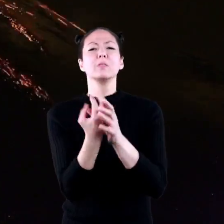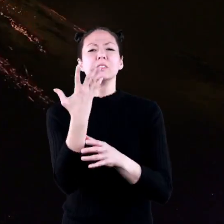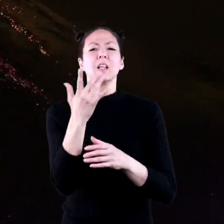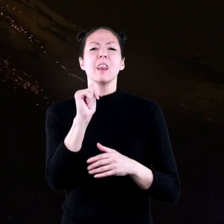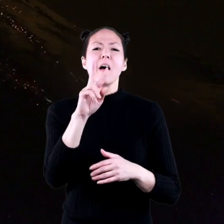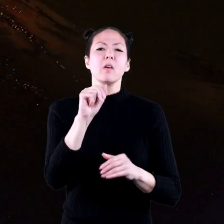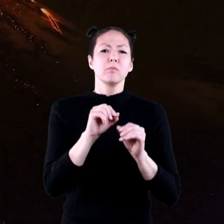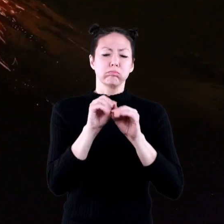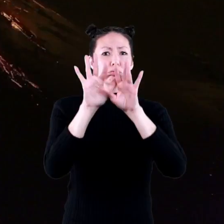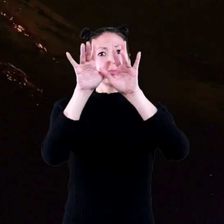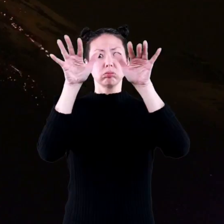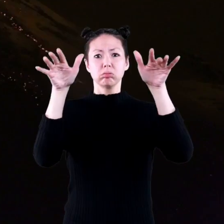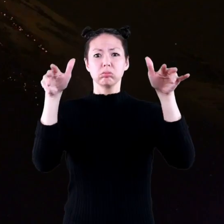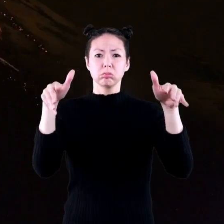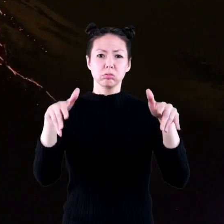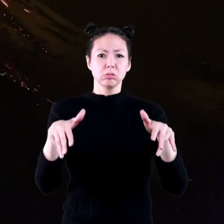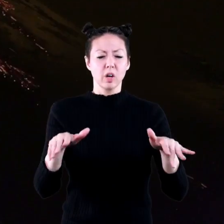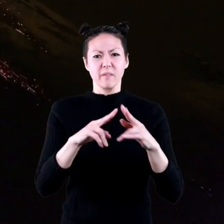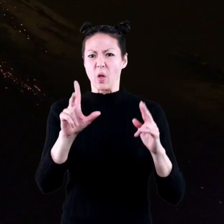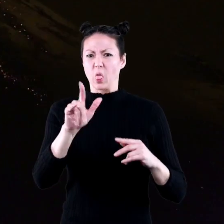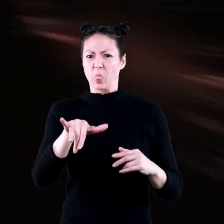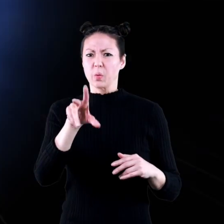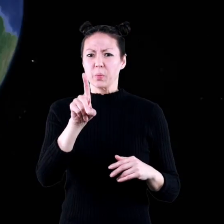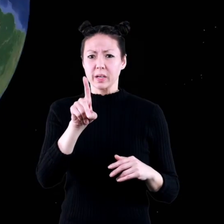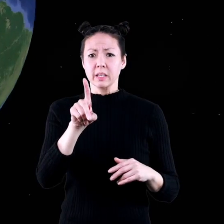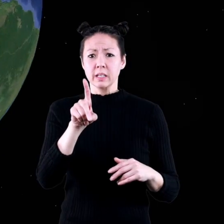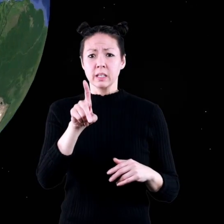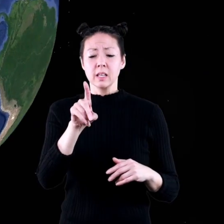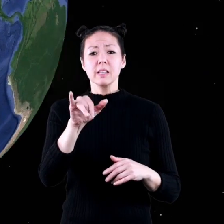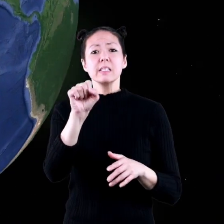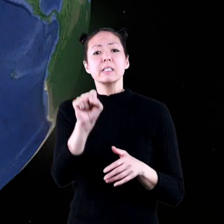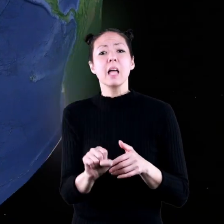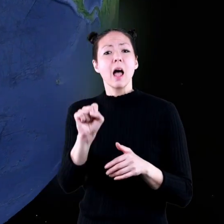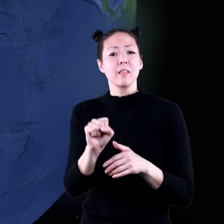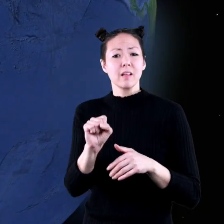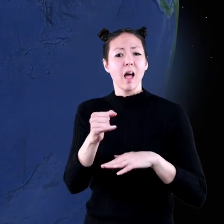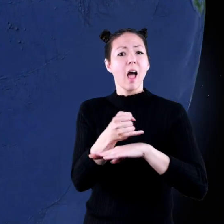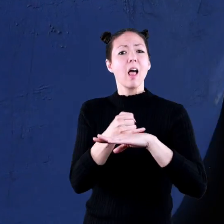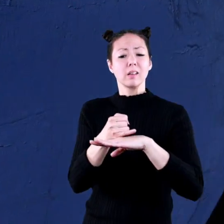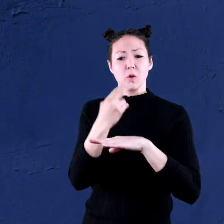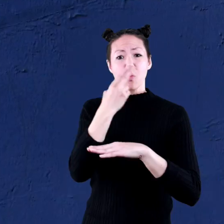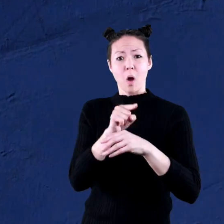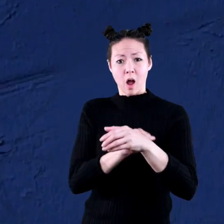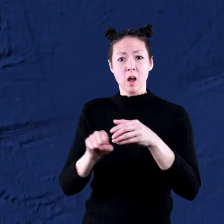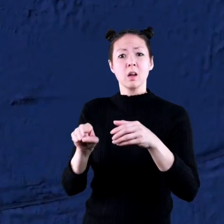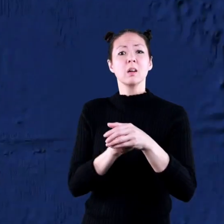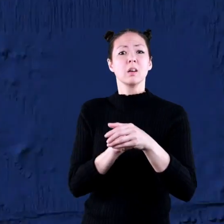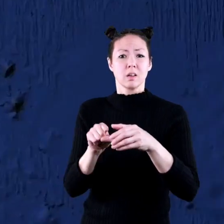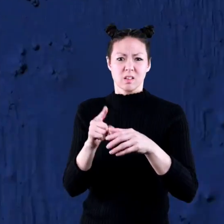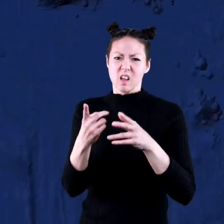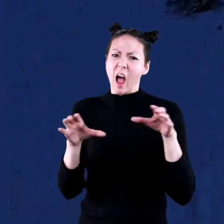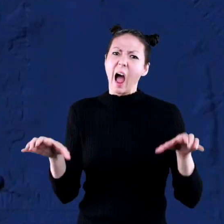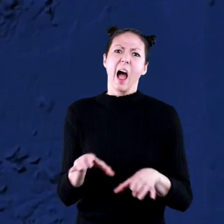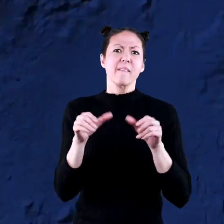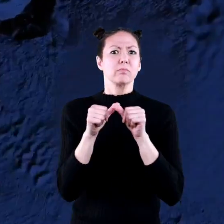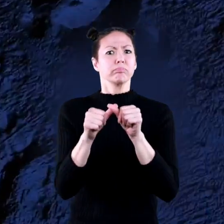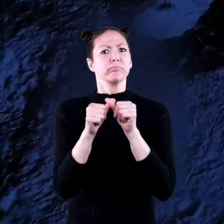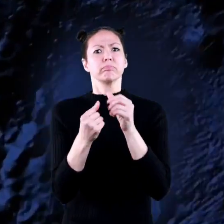and lava flows are very liquid. The Loihi volcano, south of the big island of Hawaii, is one actively